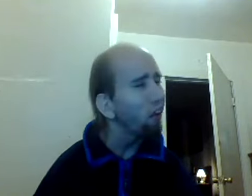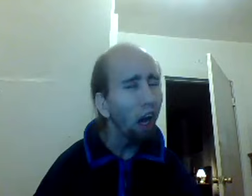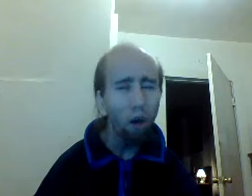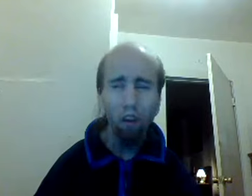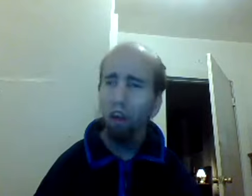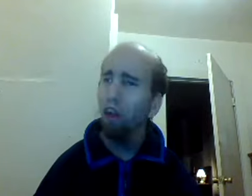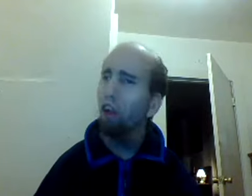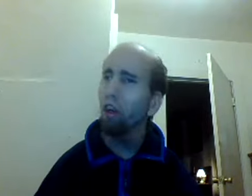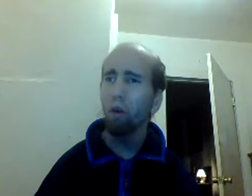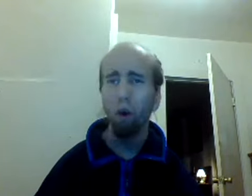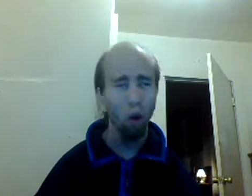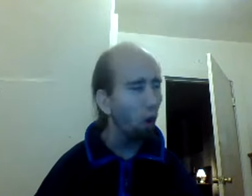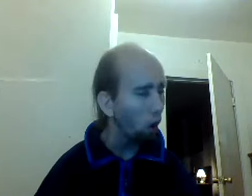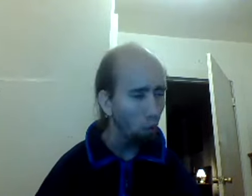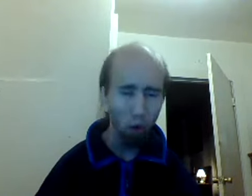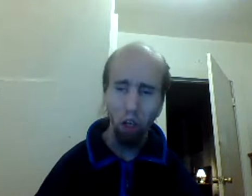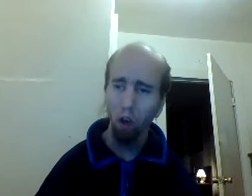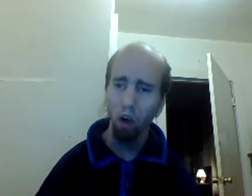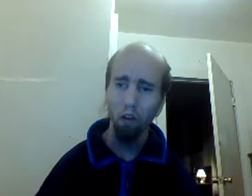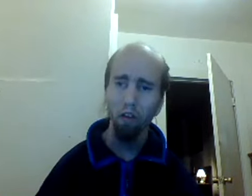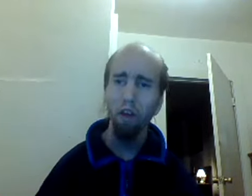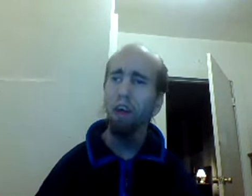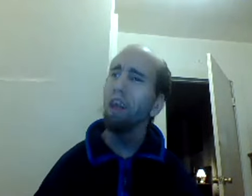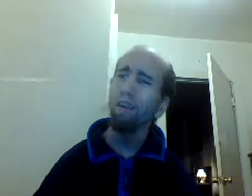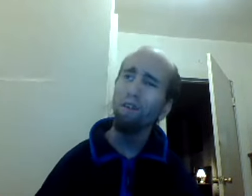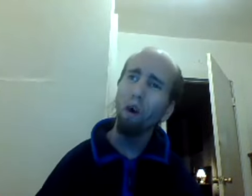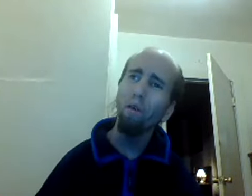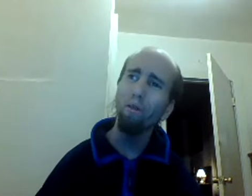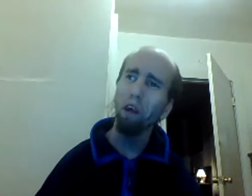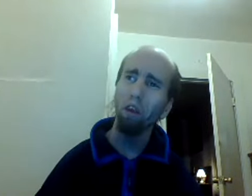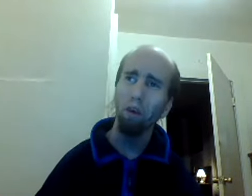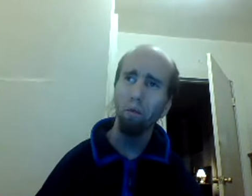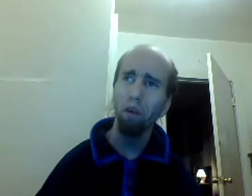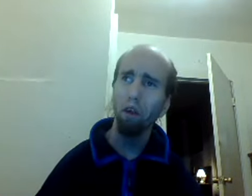talented good hard-working artists that fall victim